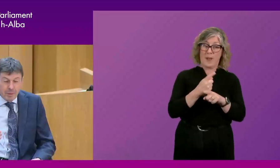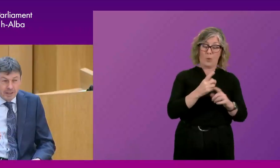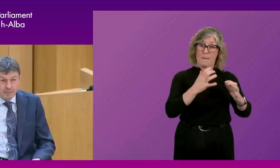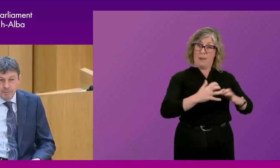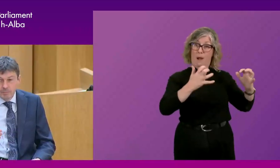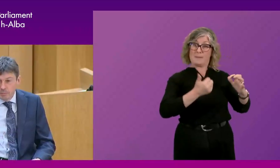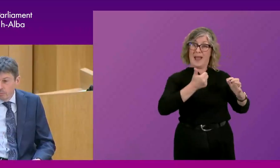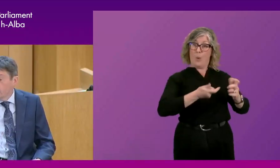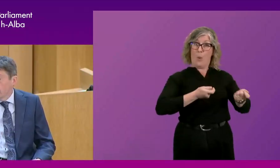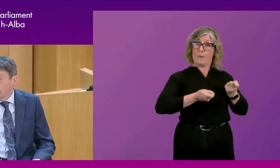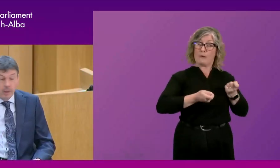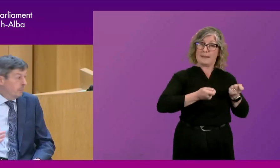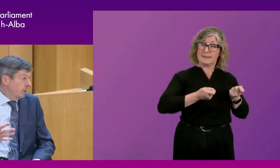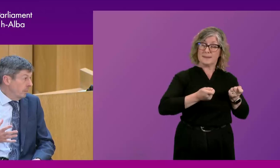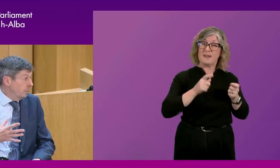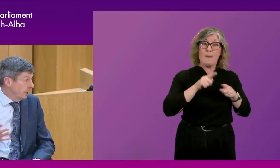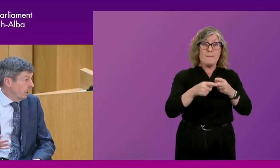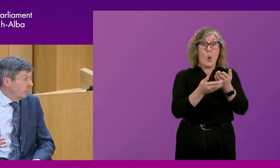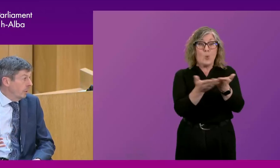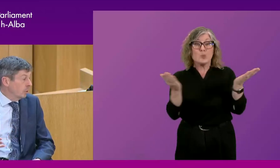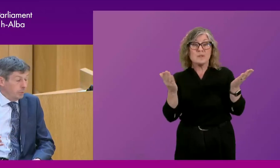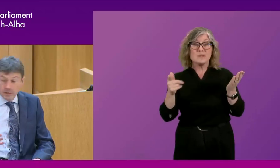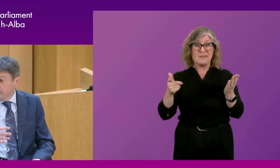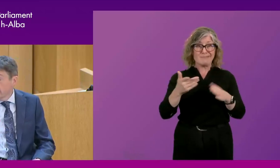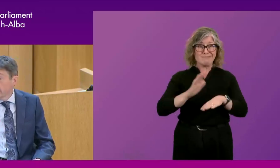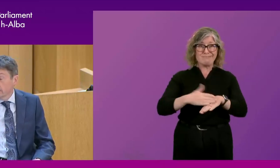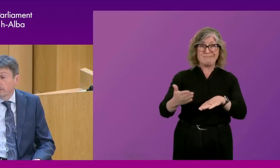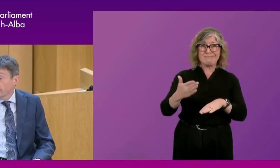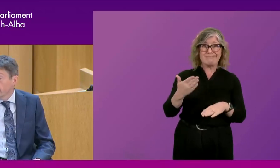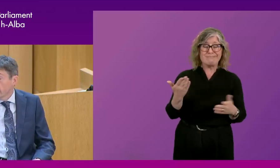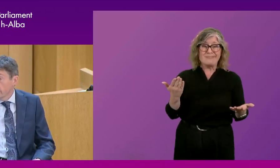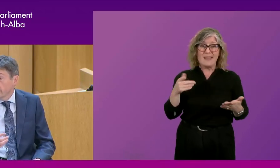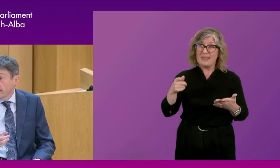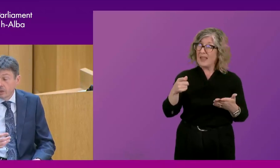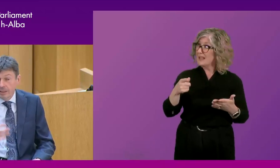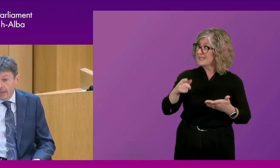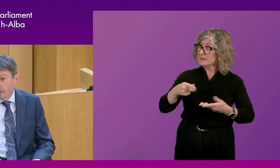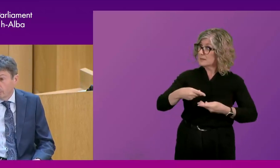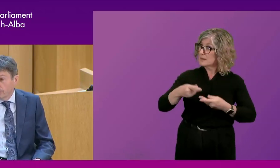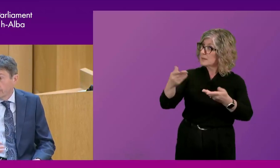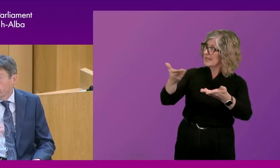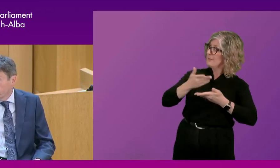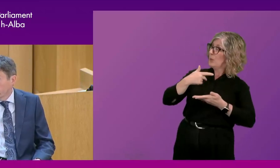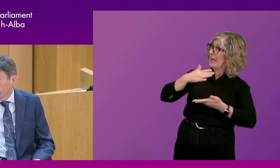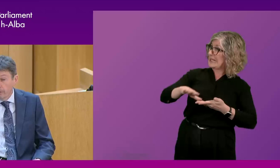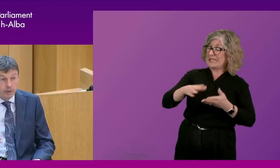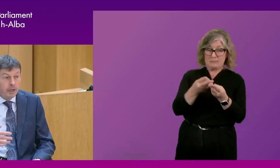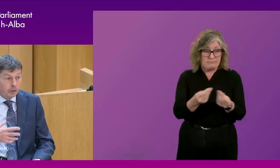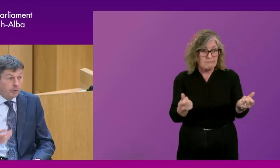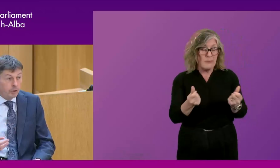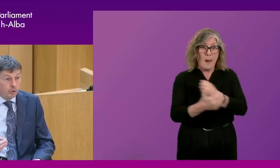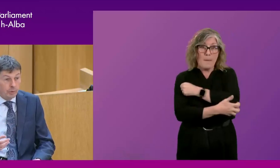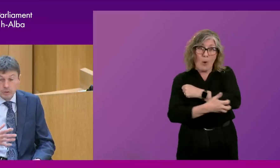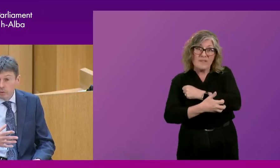to many, most people, they don't care how parliament operates. Is it delivering for us? Is it actually tackling poverty, improving our health,